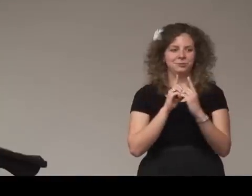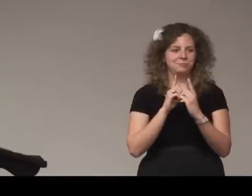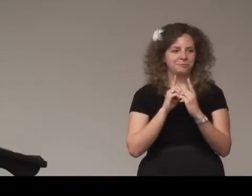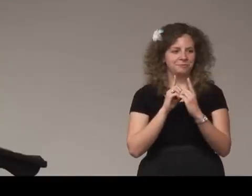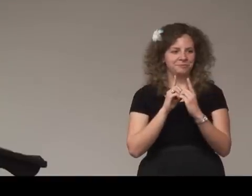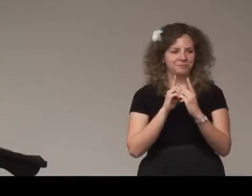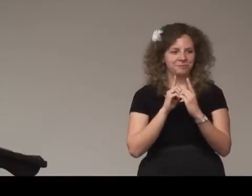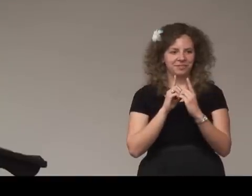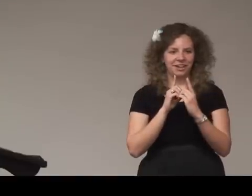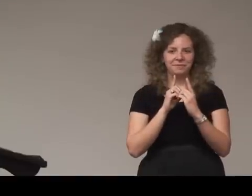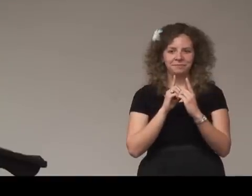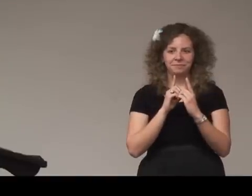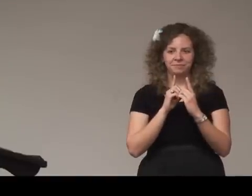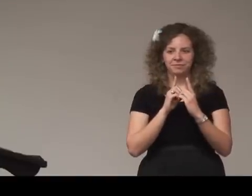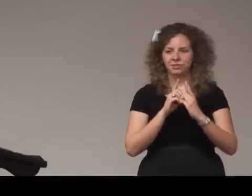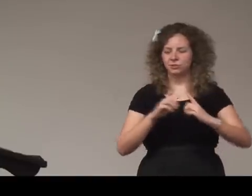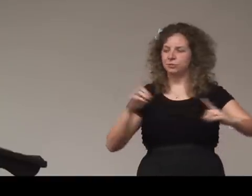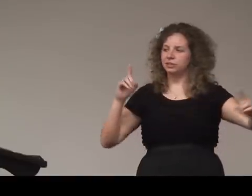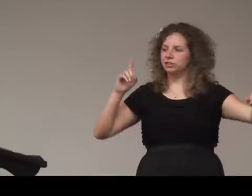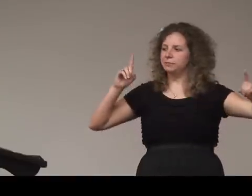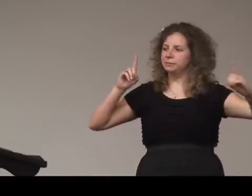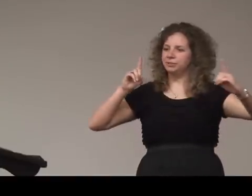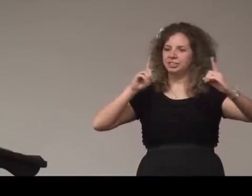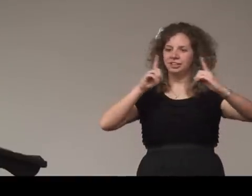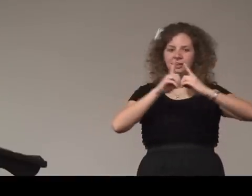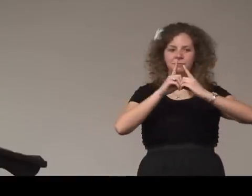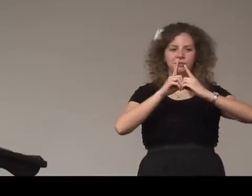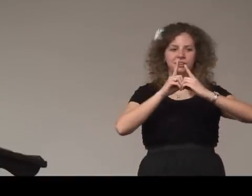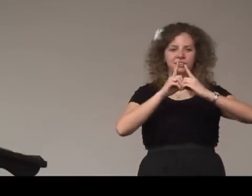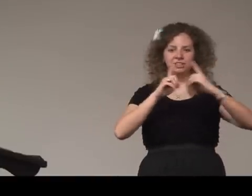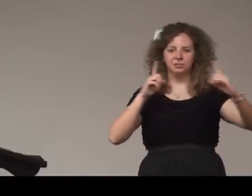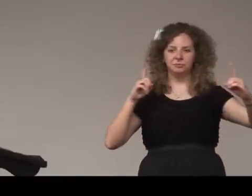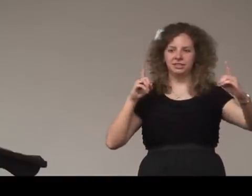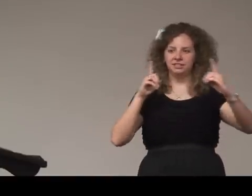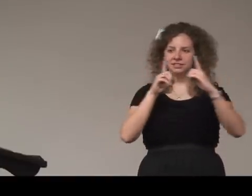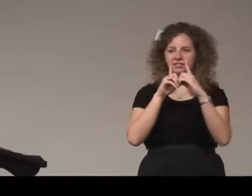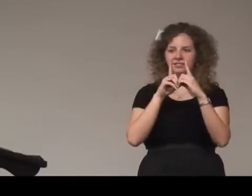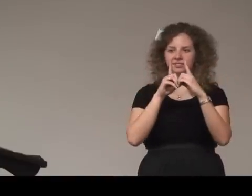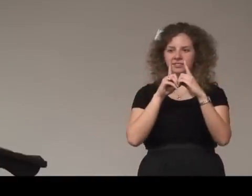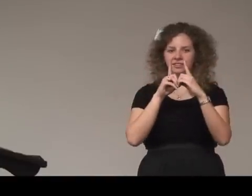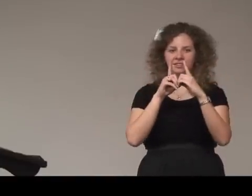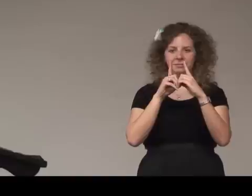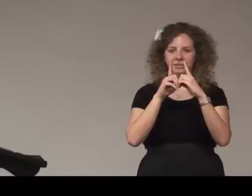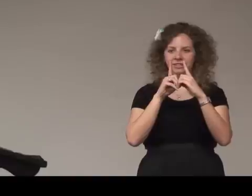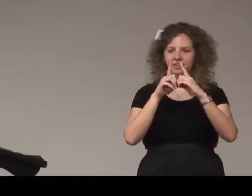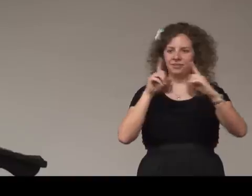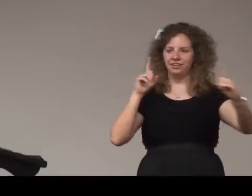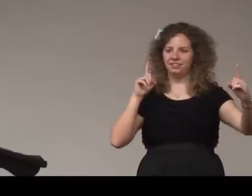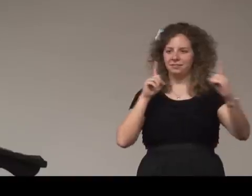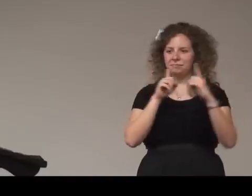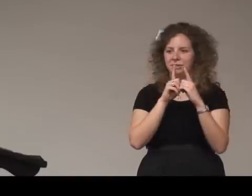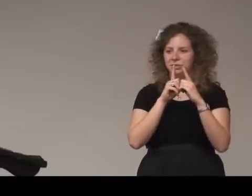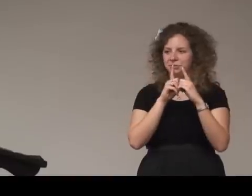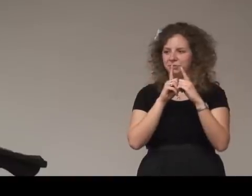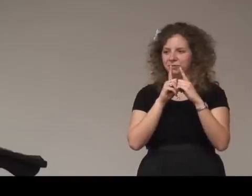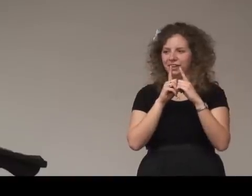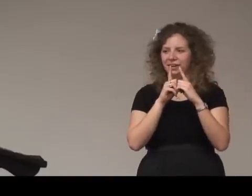you okay so make sure your people are standing up and you go like nice meet you okay